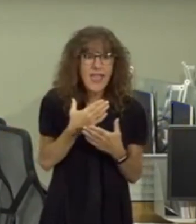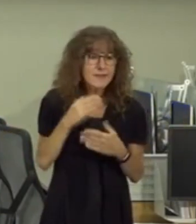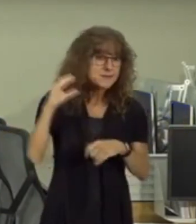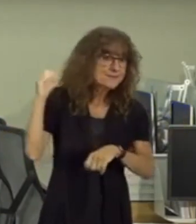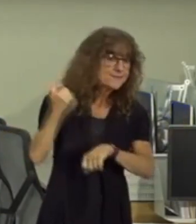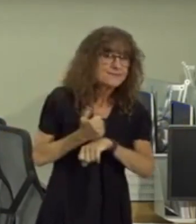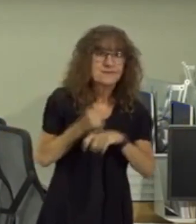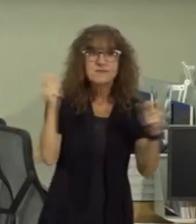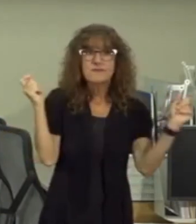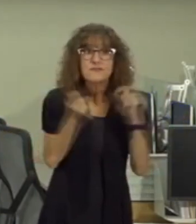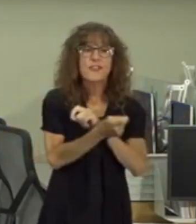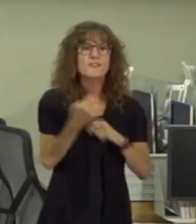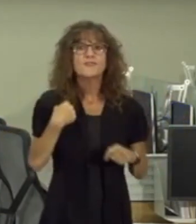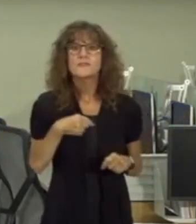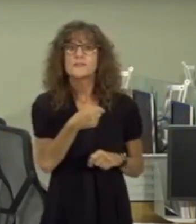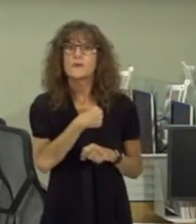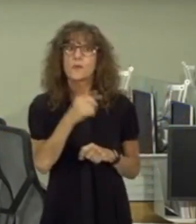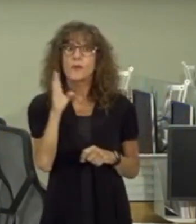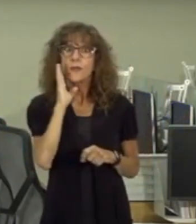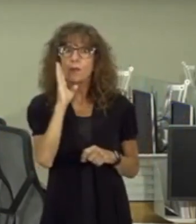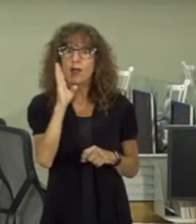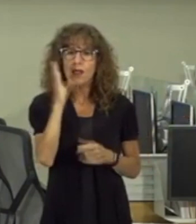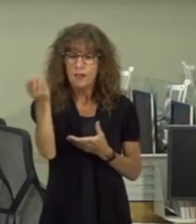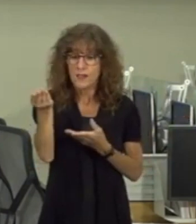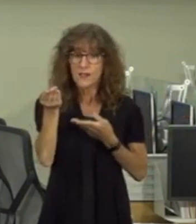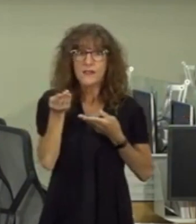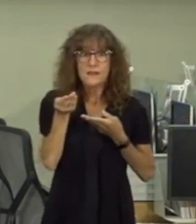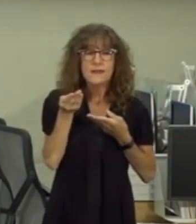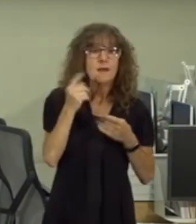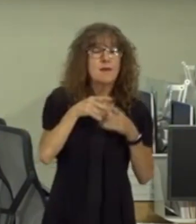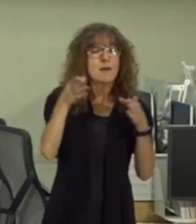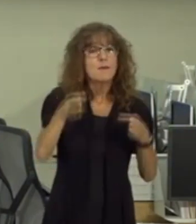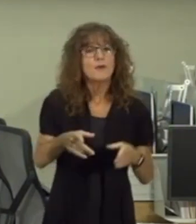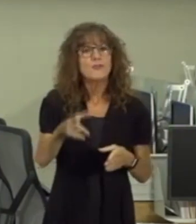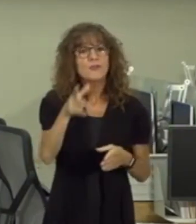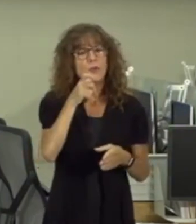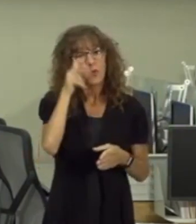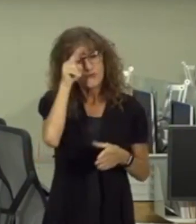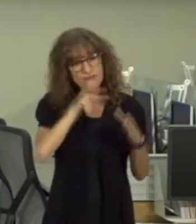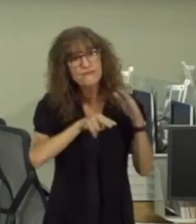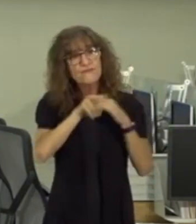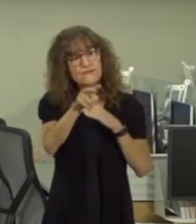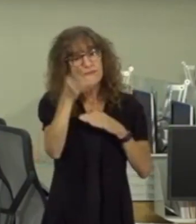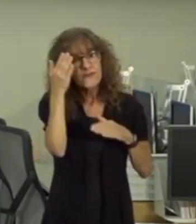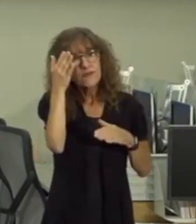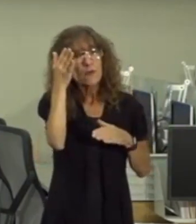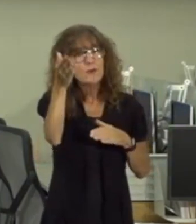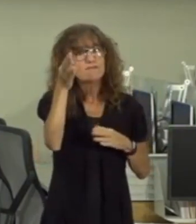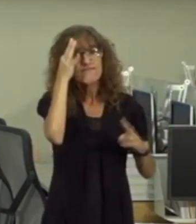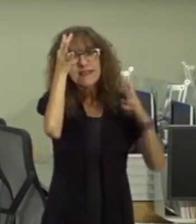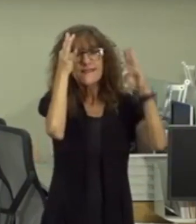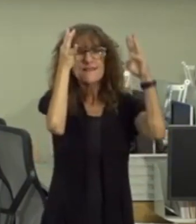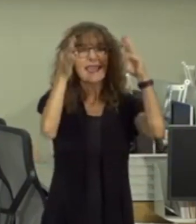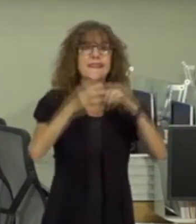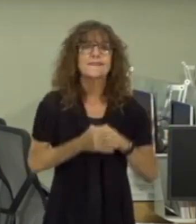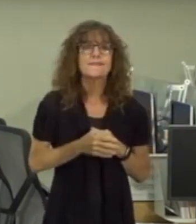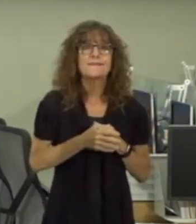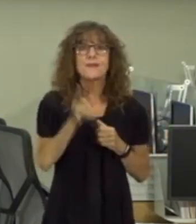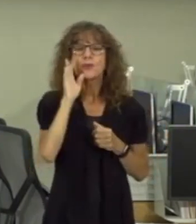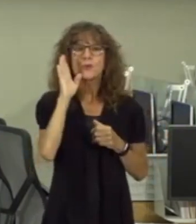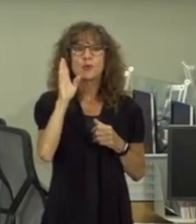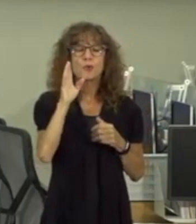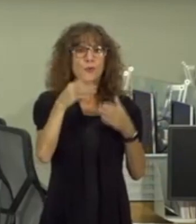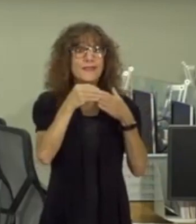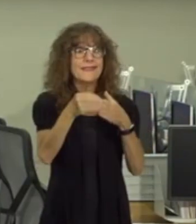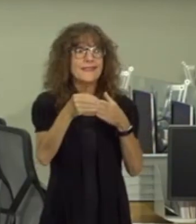implement the reforms that we will uh come forward with but as a person who's forward looking uh who is innovative um who will take